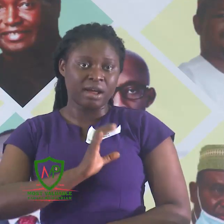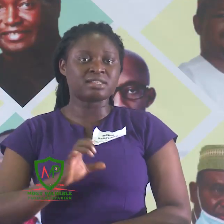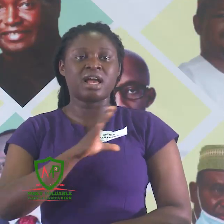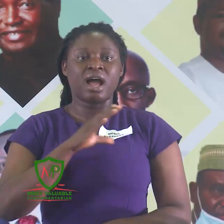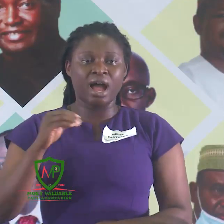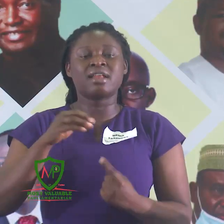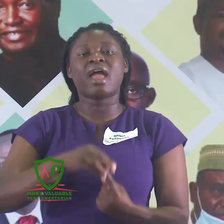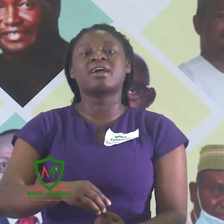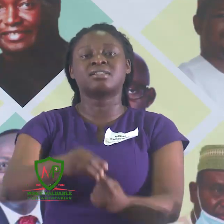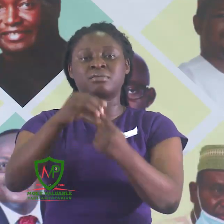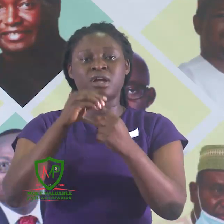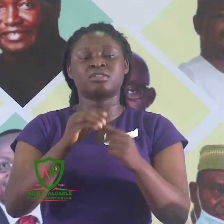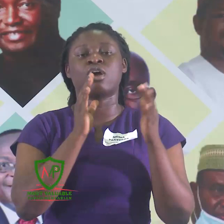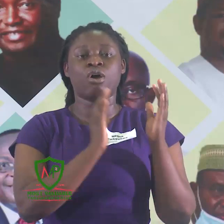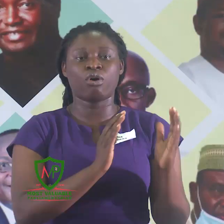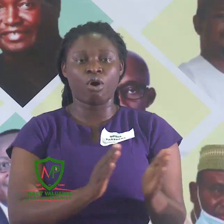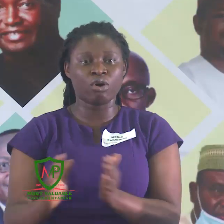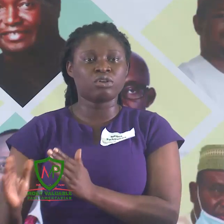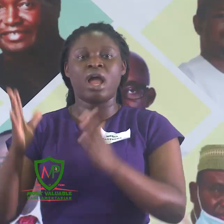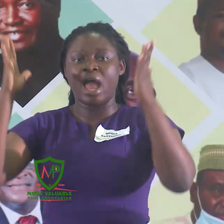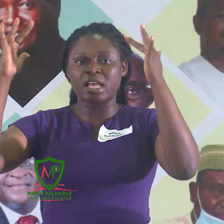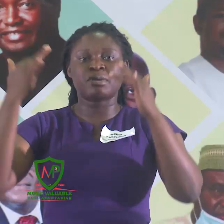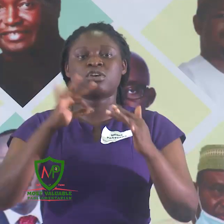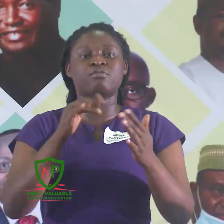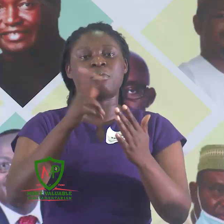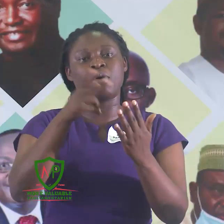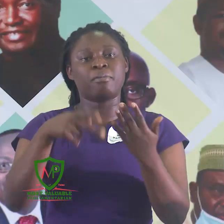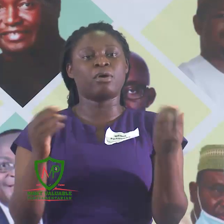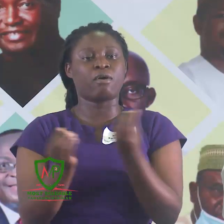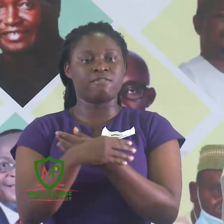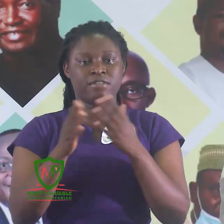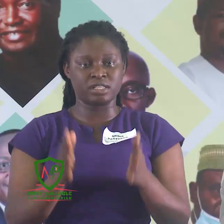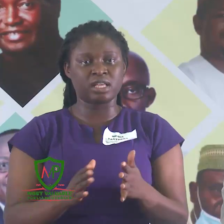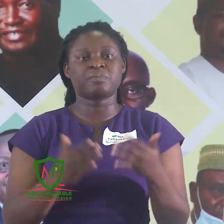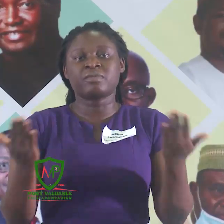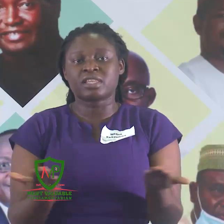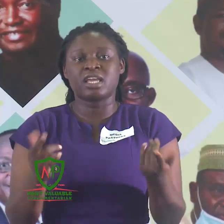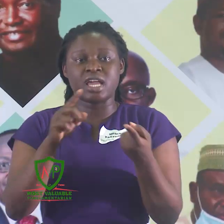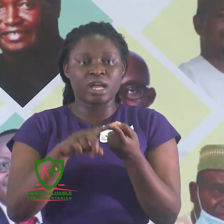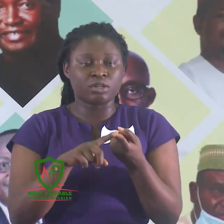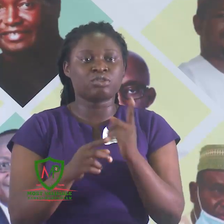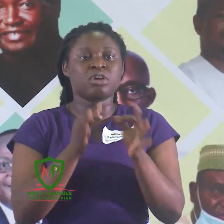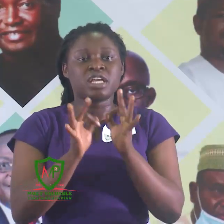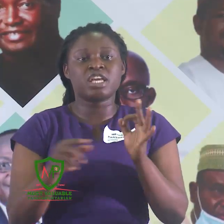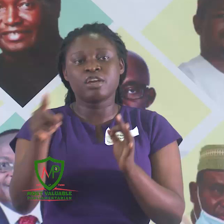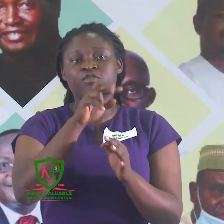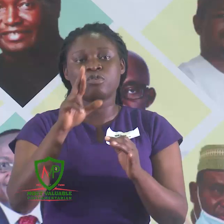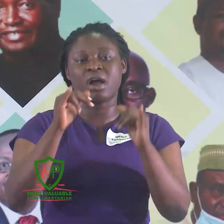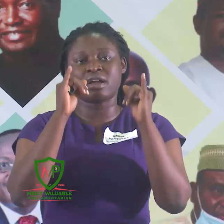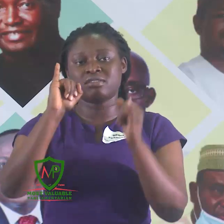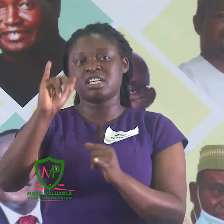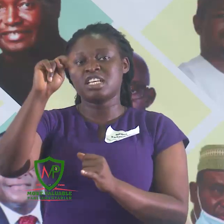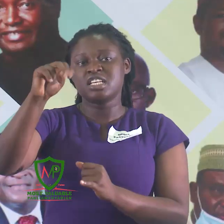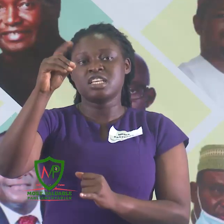exemplary conduct expected of a public officer. Here too, if you are inducted